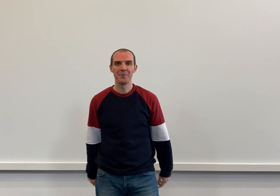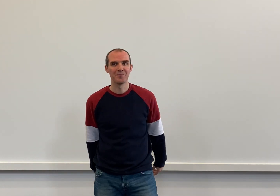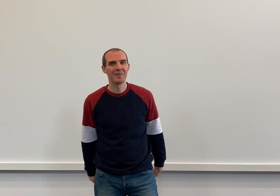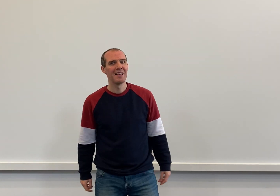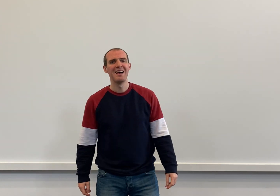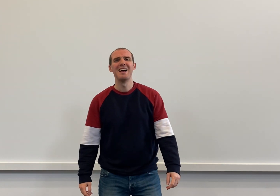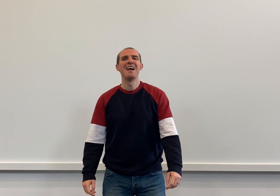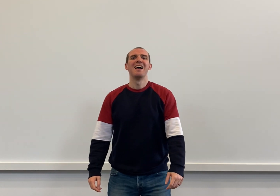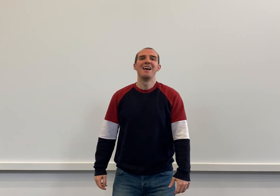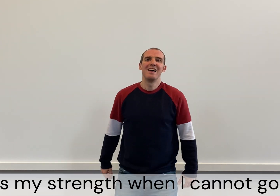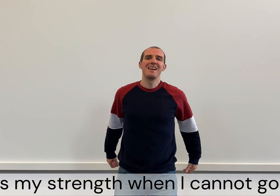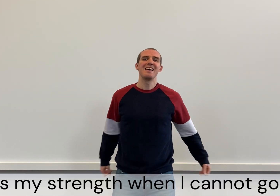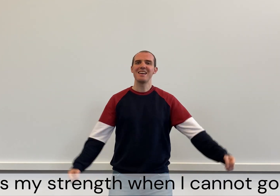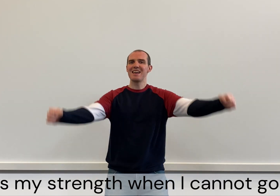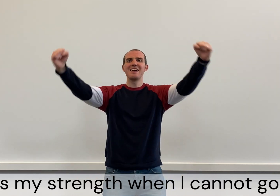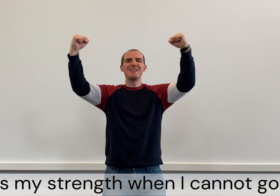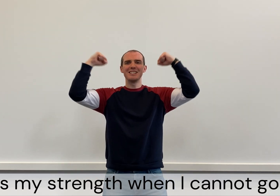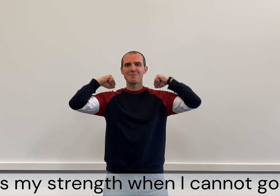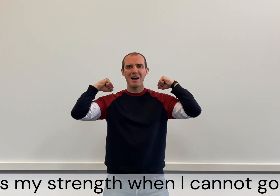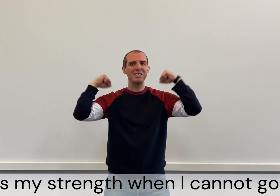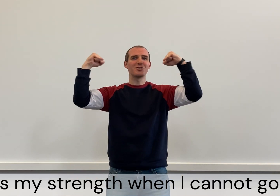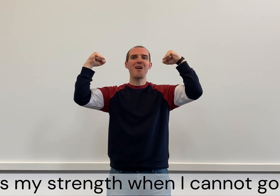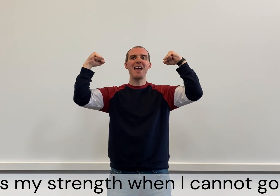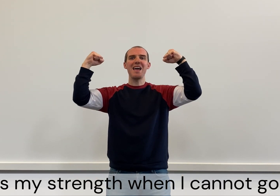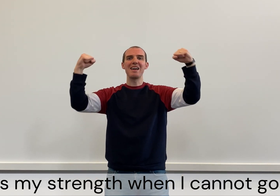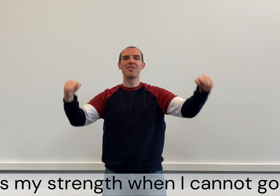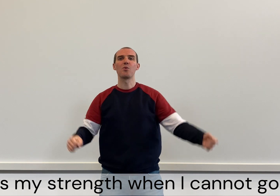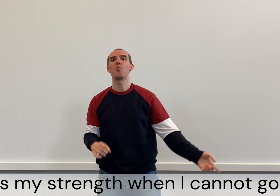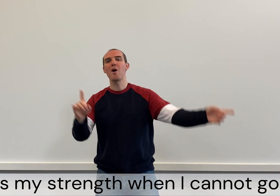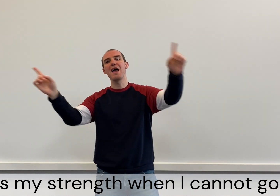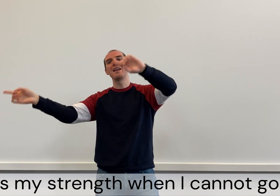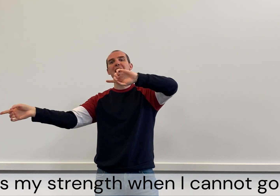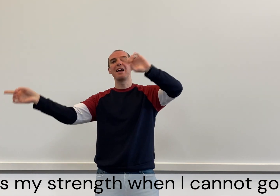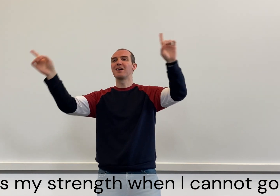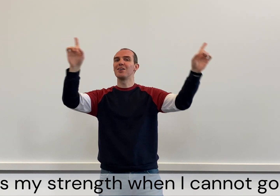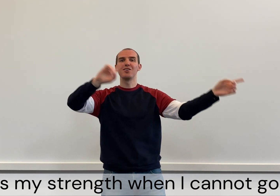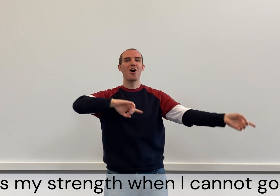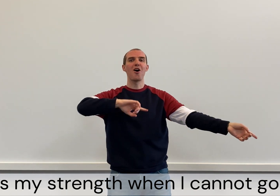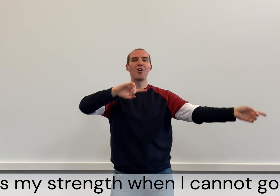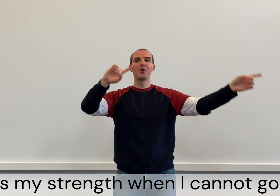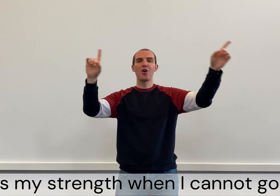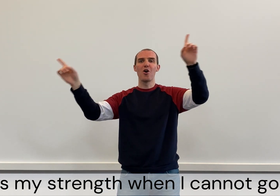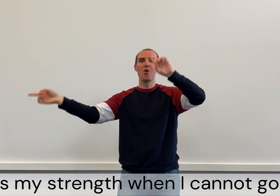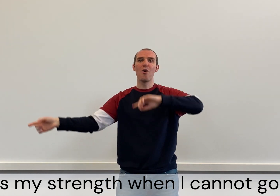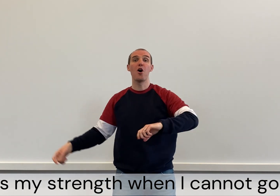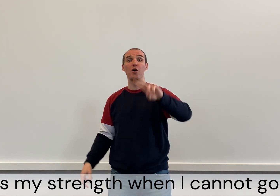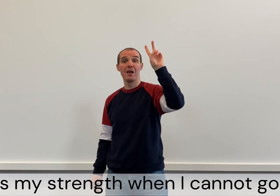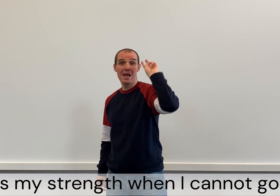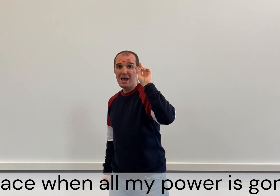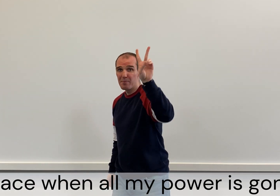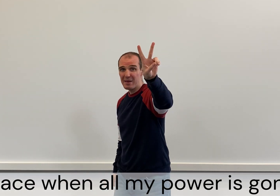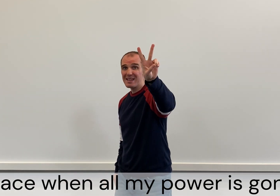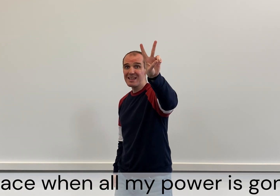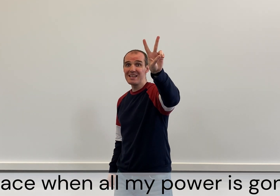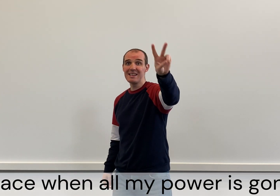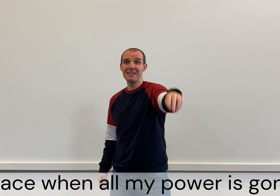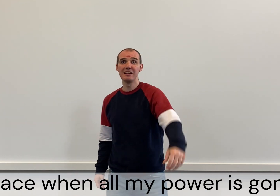He is my strength when I cannot go on. Peace